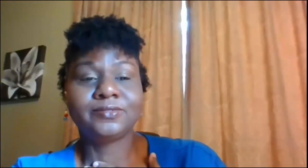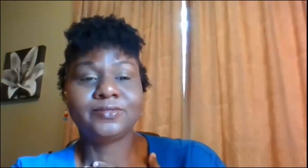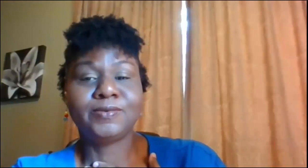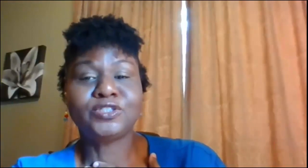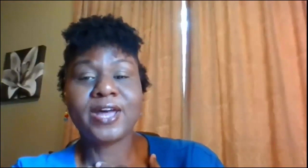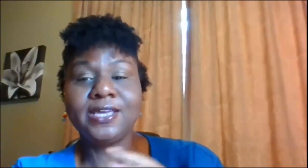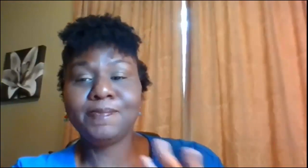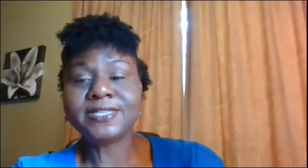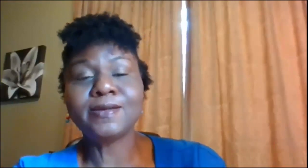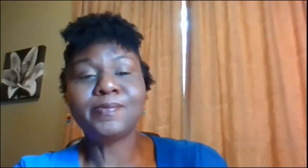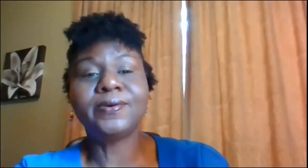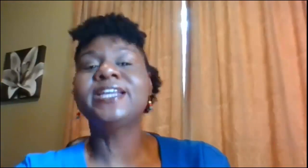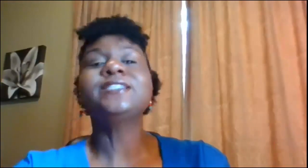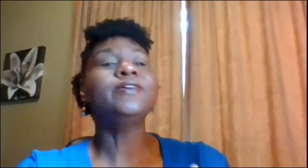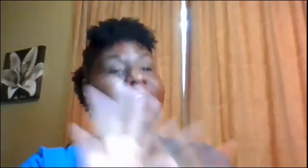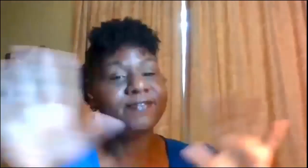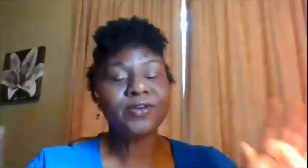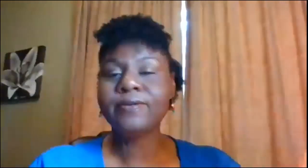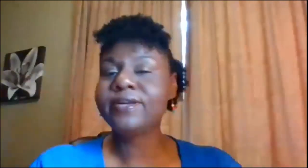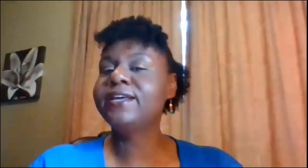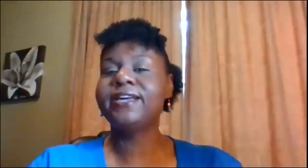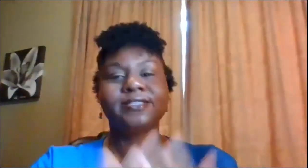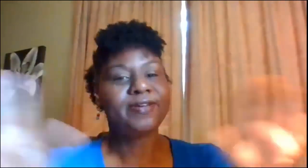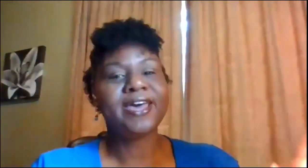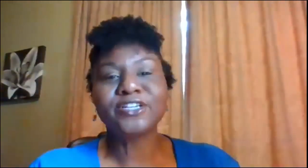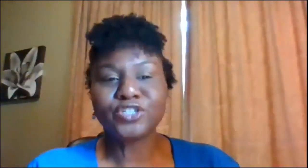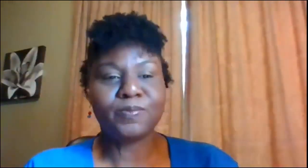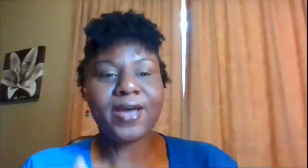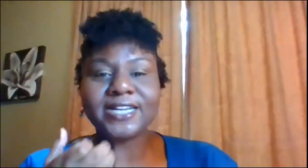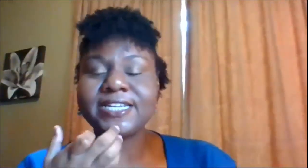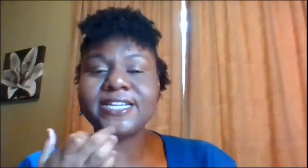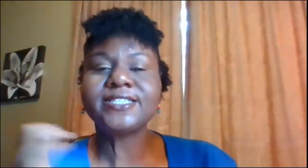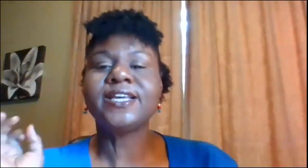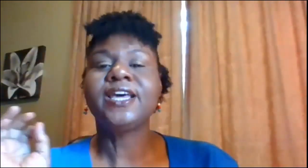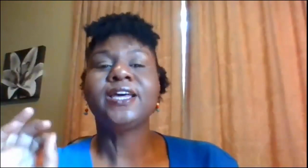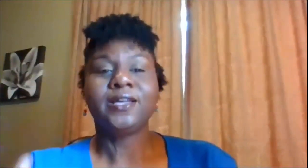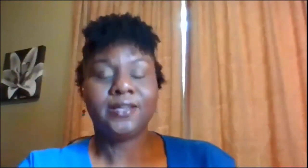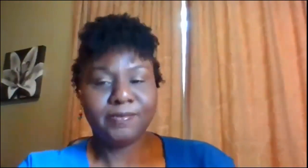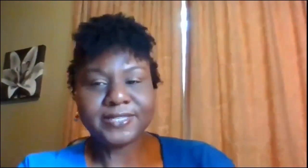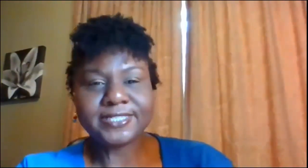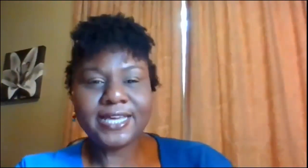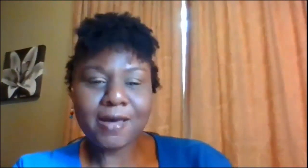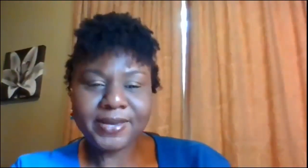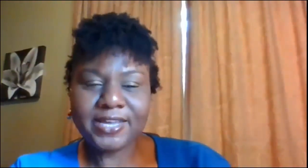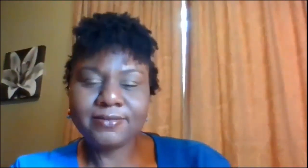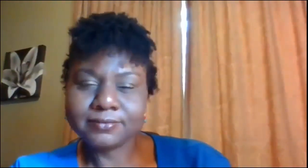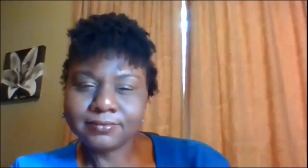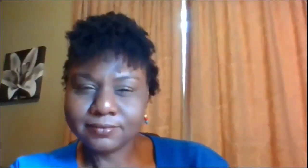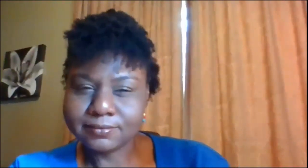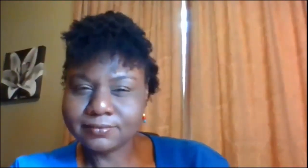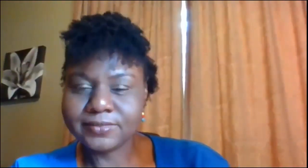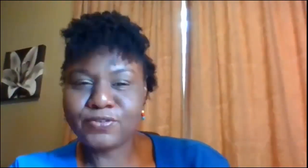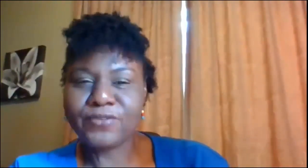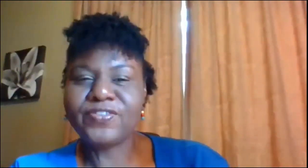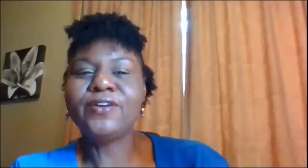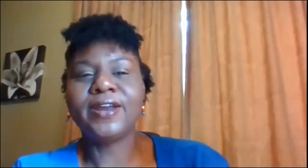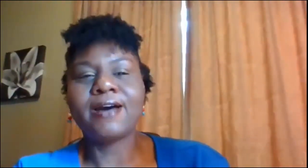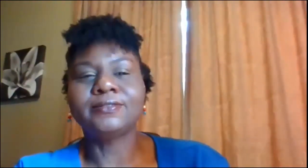and we'll try to keep it simple and it's okay if you don't get it it's okay it's just practice but see how many if you can figure it out